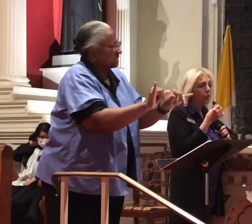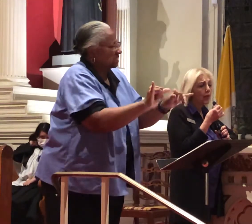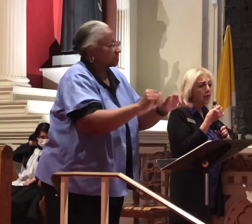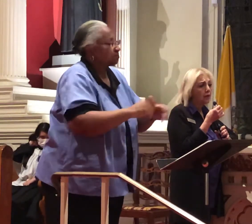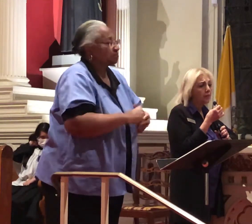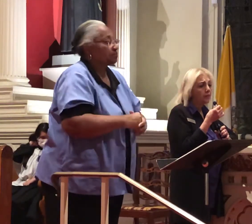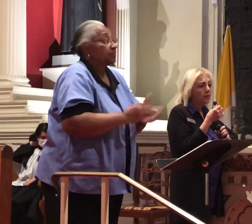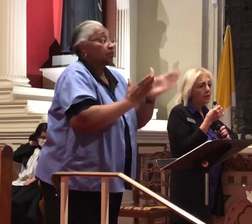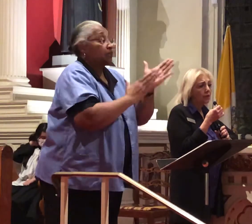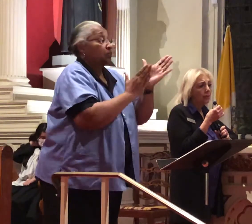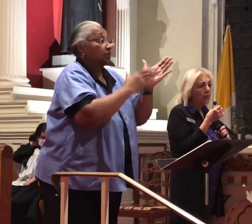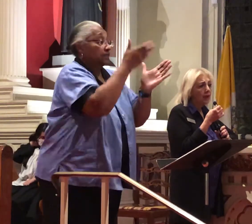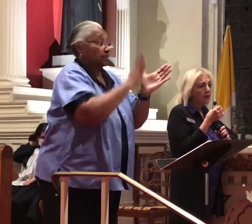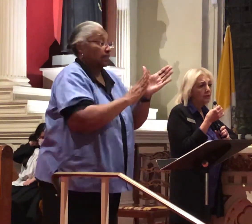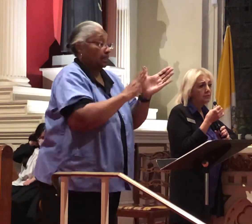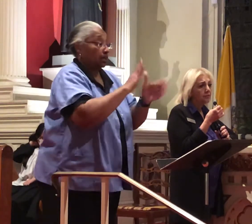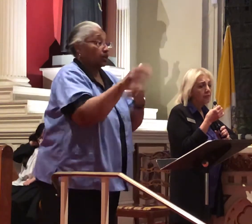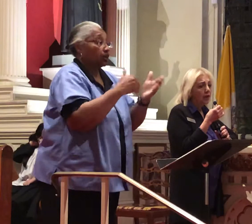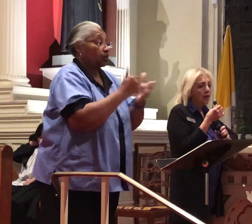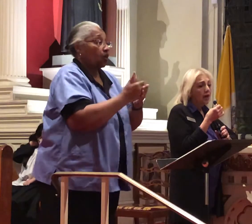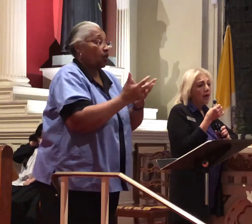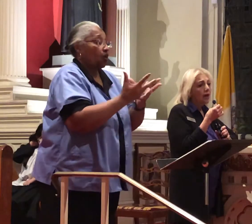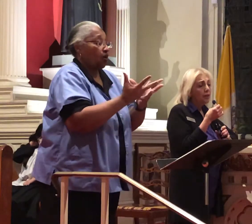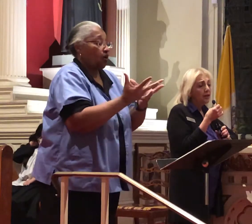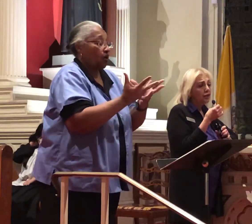praise God it was all contained